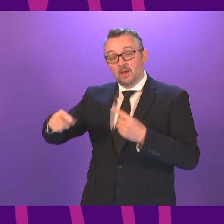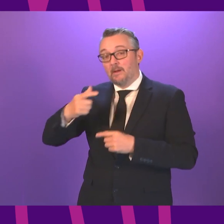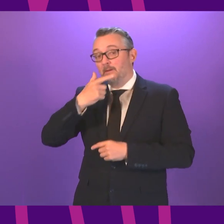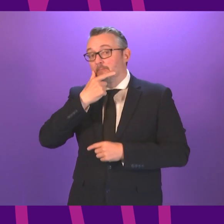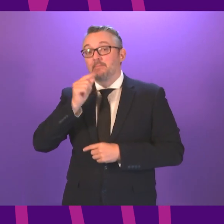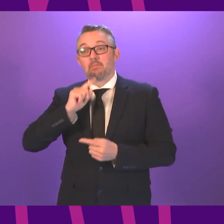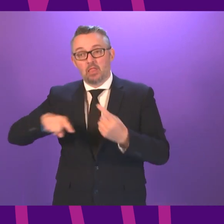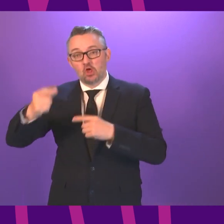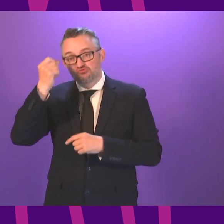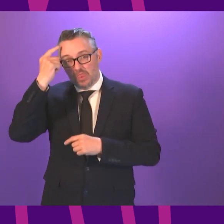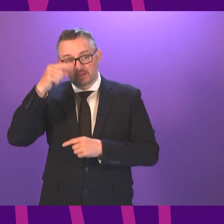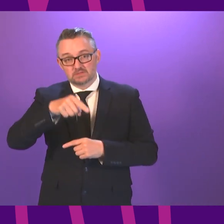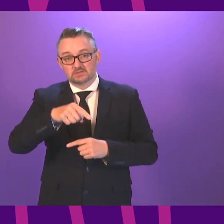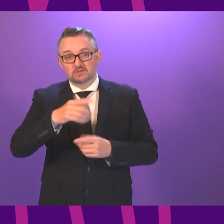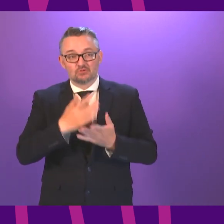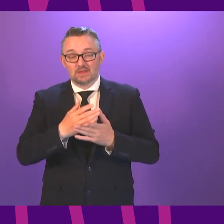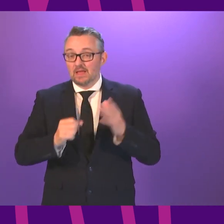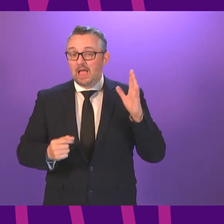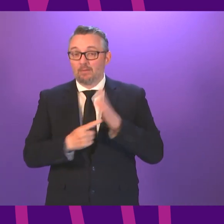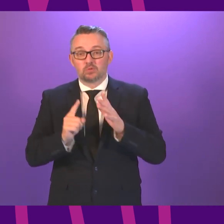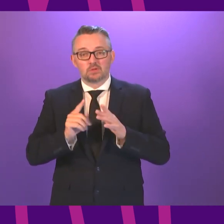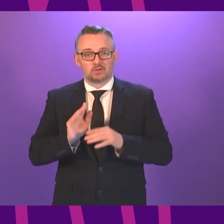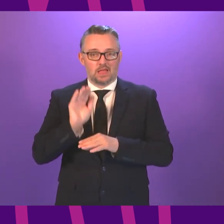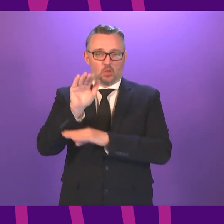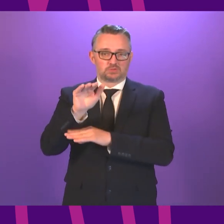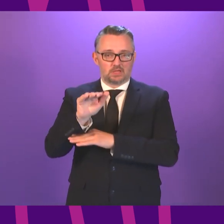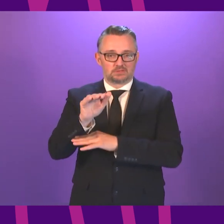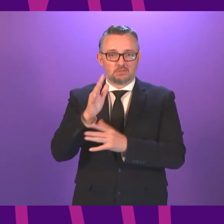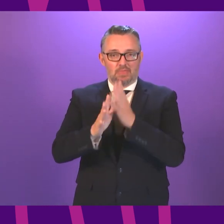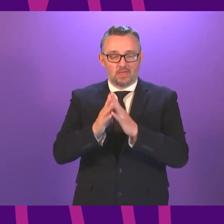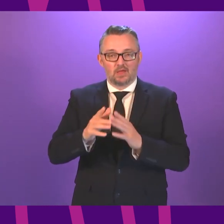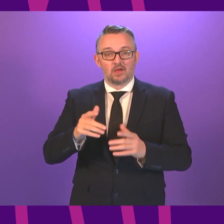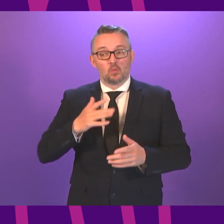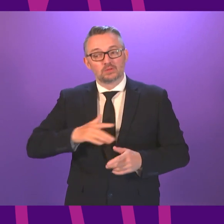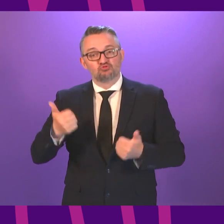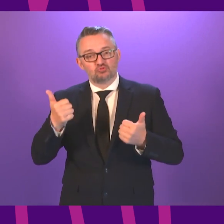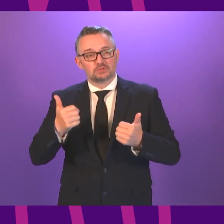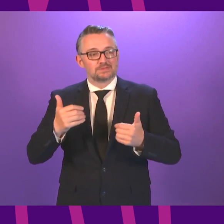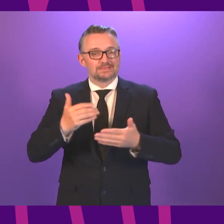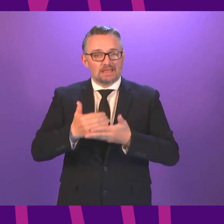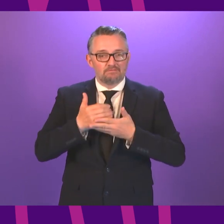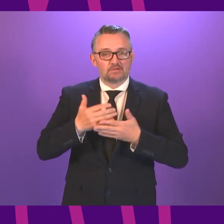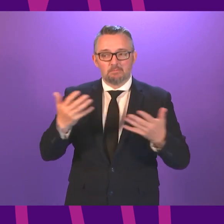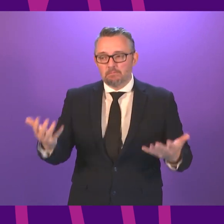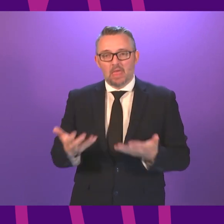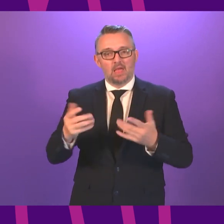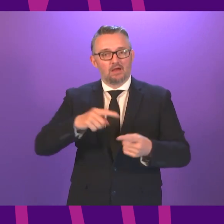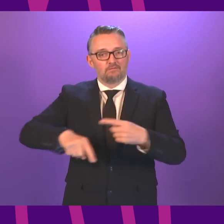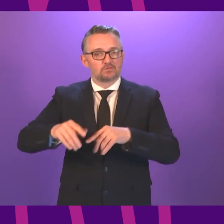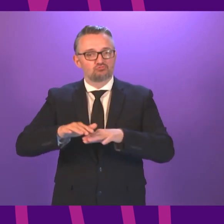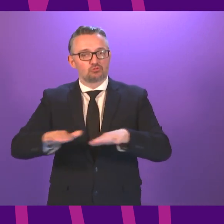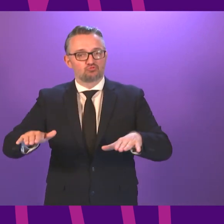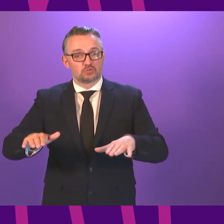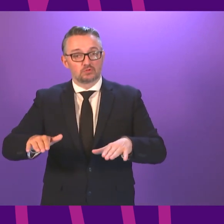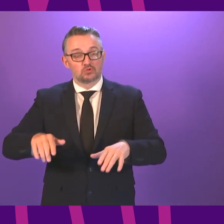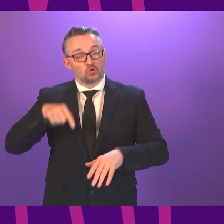realised how important it is to get outdoors and how important it is for children to have good safe places to play so this is I think a